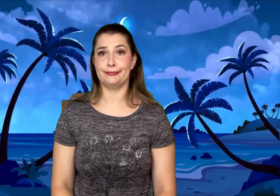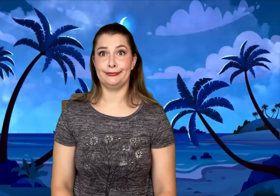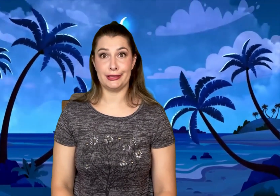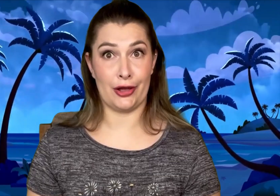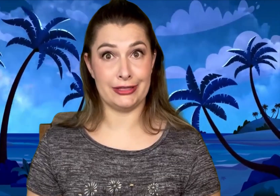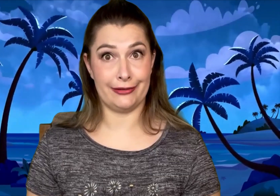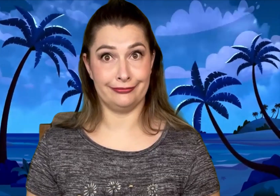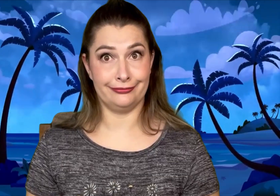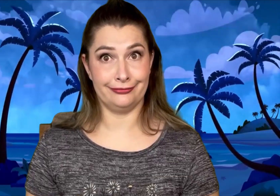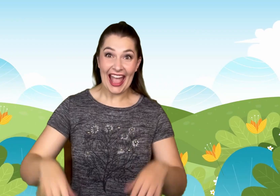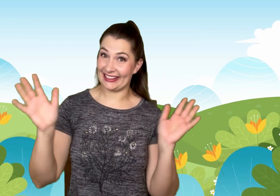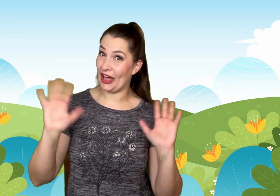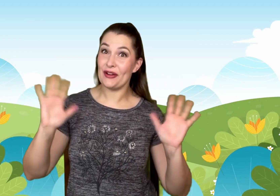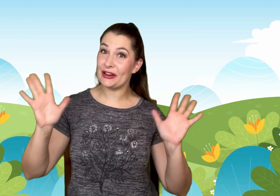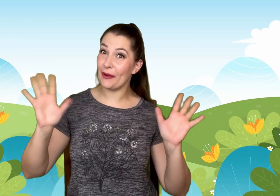Salty. Hello everyone!